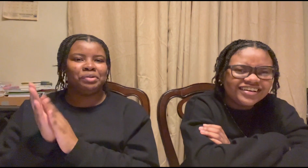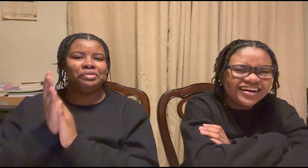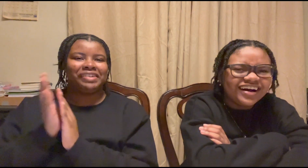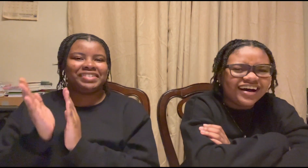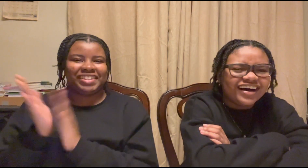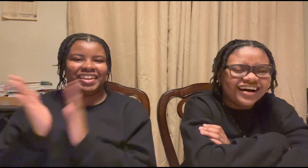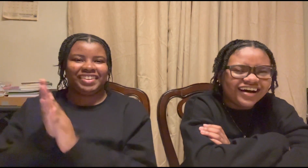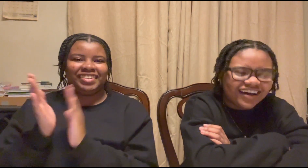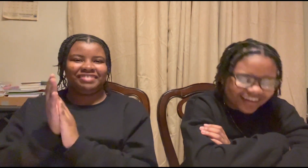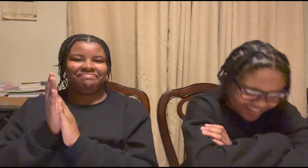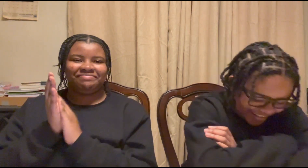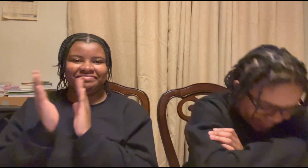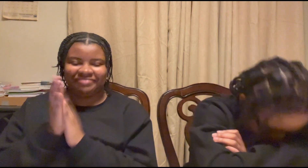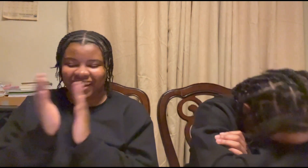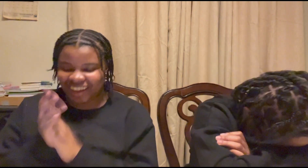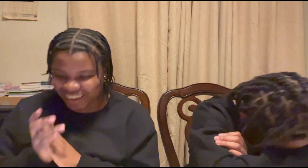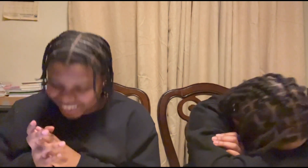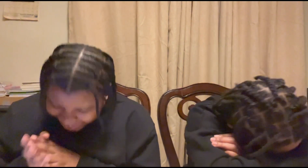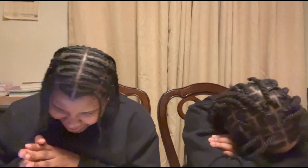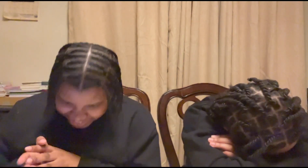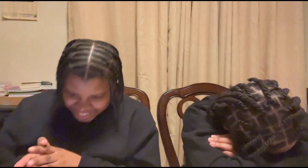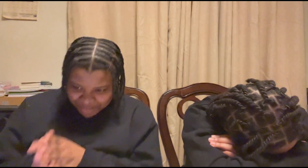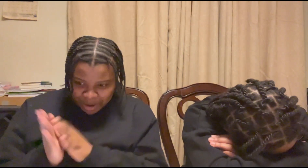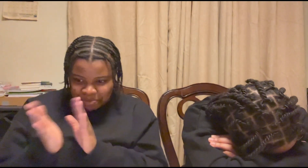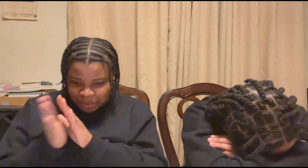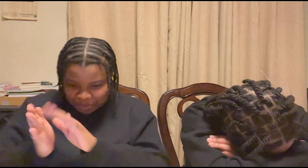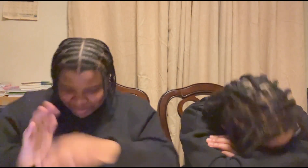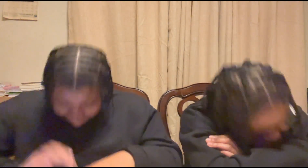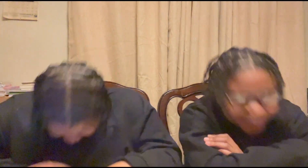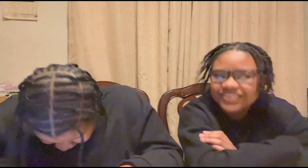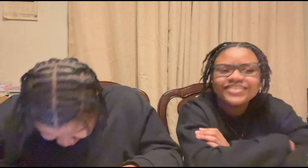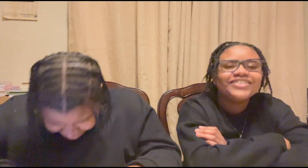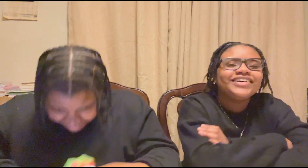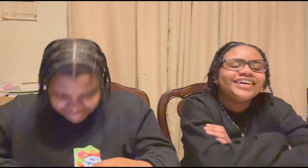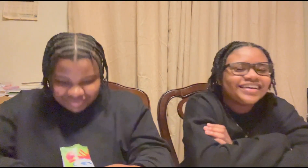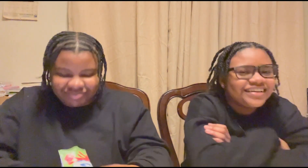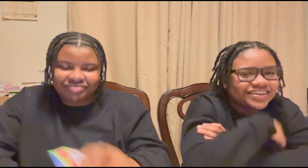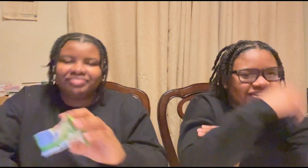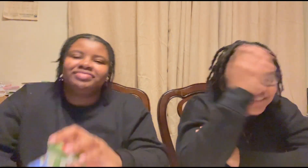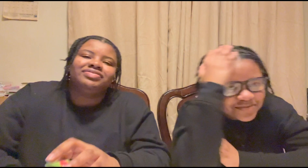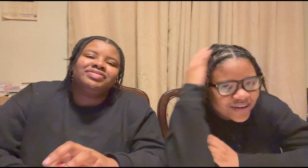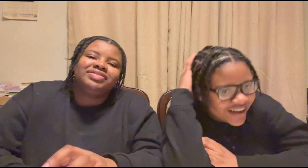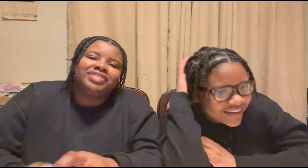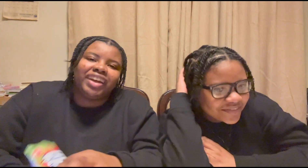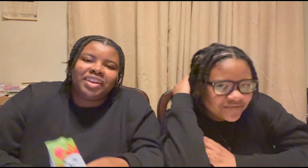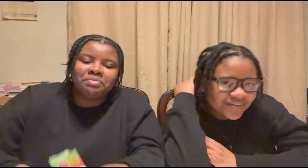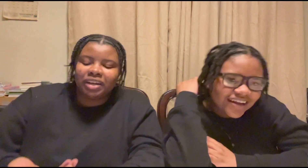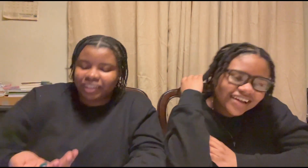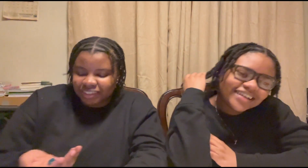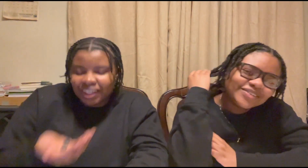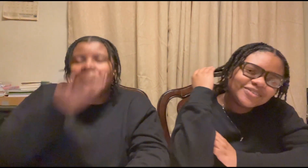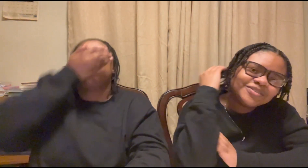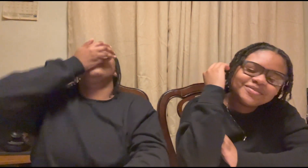move i was my boobs yo all right y'all so my my um